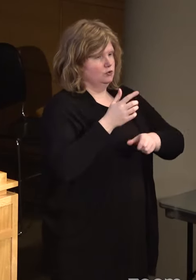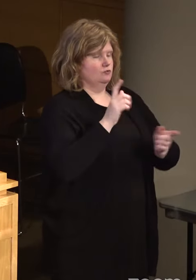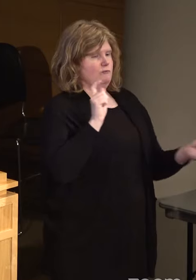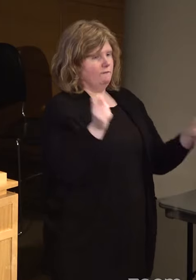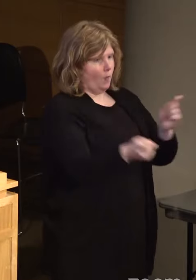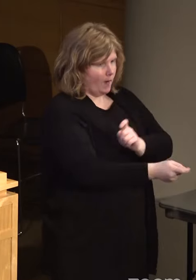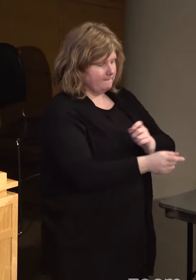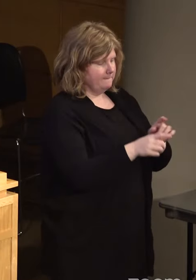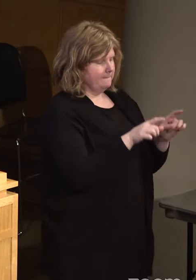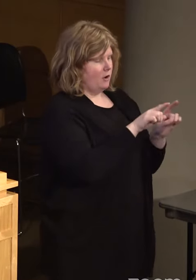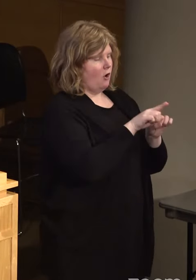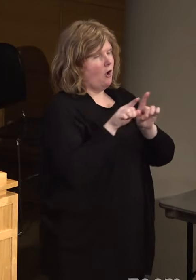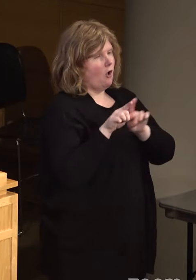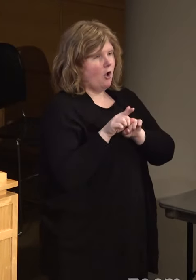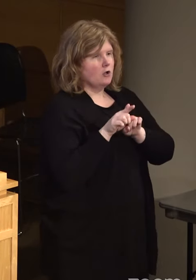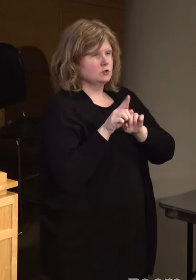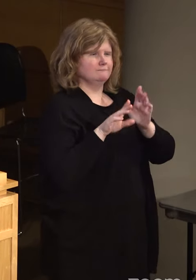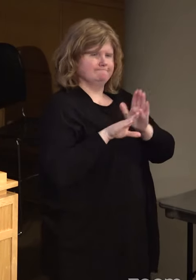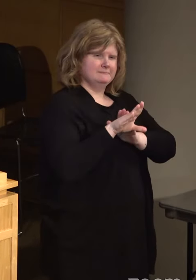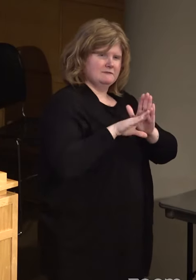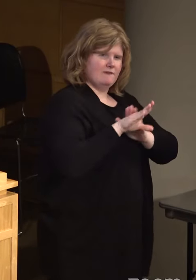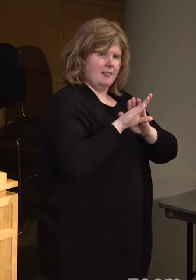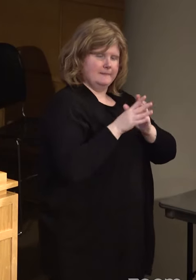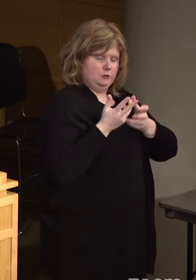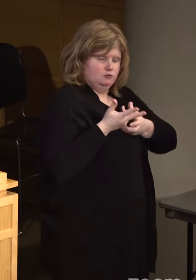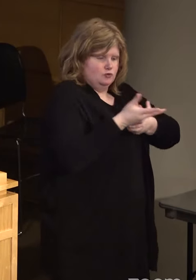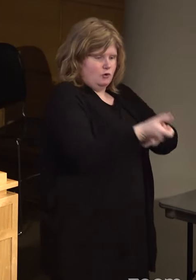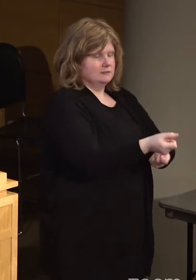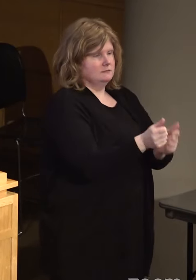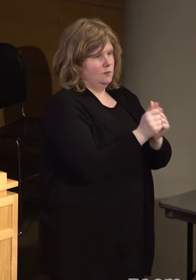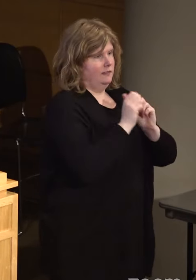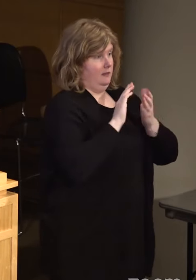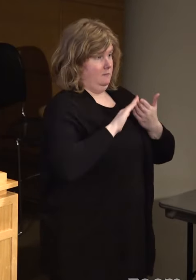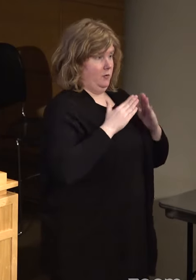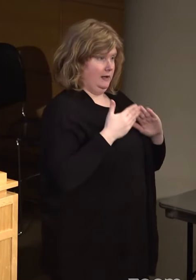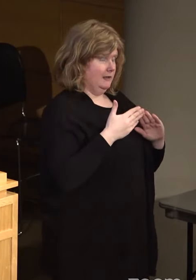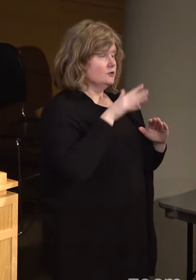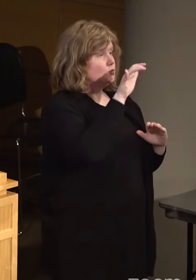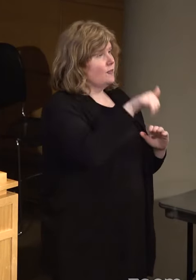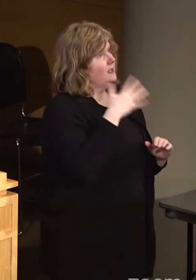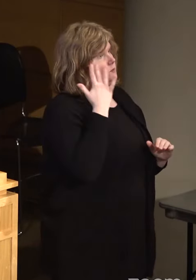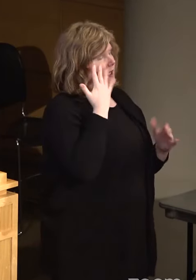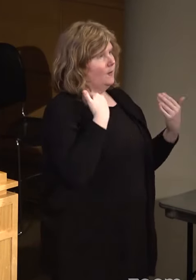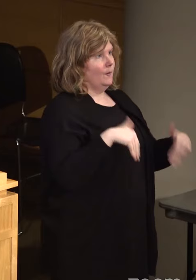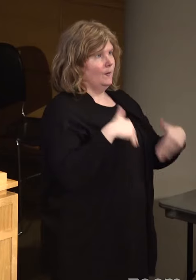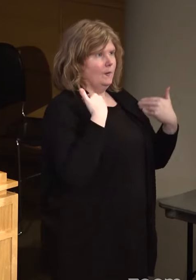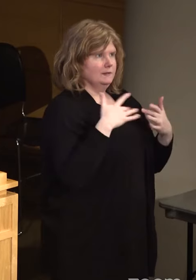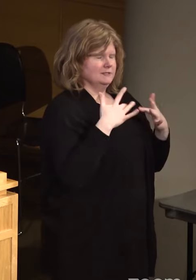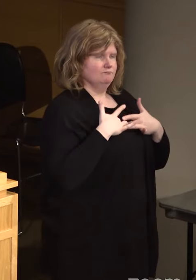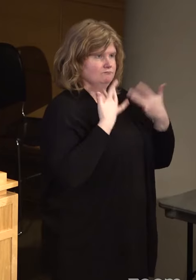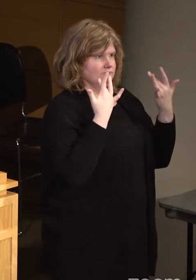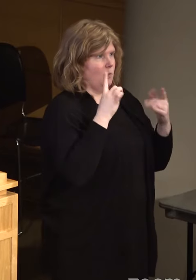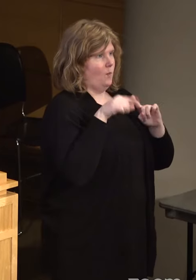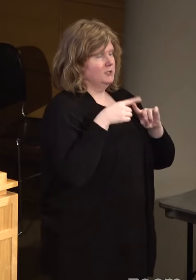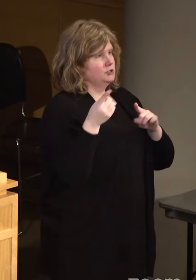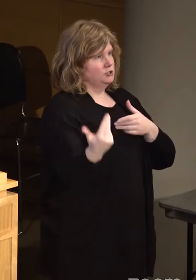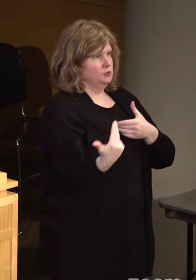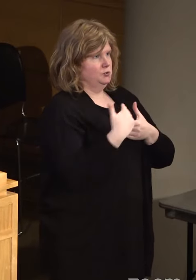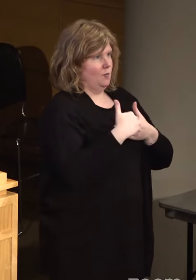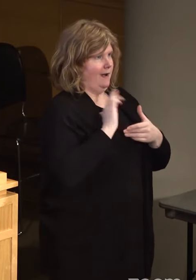also in terms of building ties and trust with the community. So that's why I was so excited when she was able to join our team.